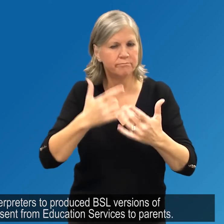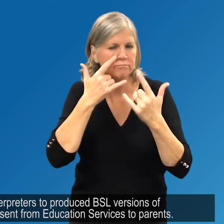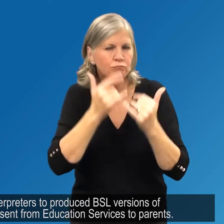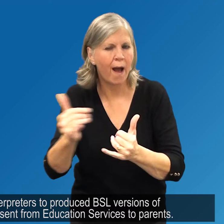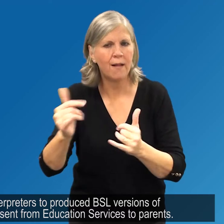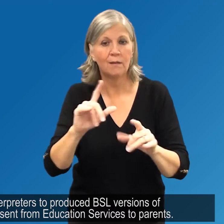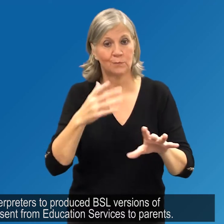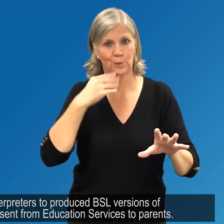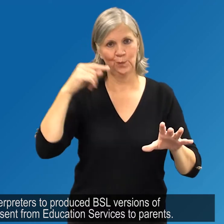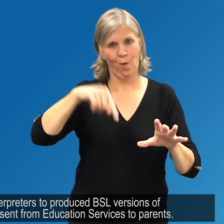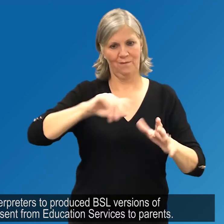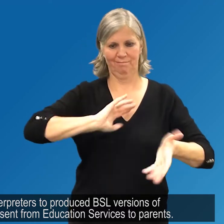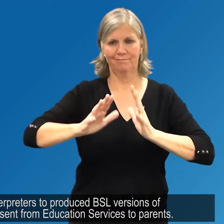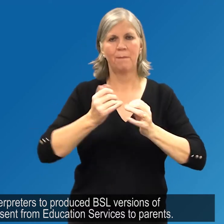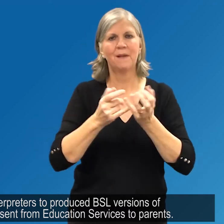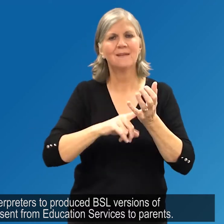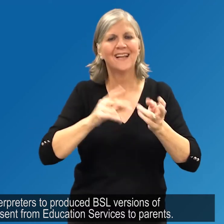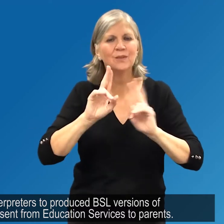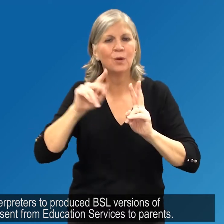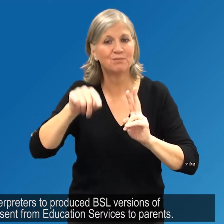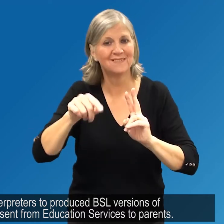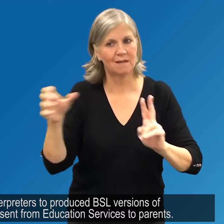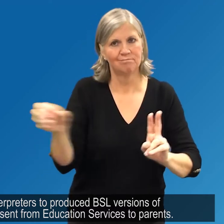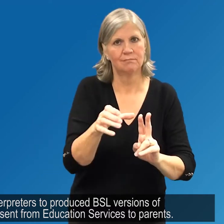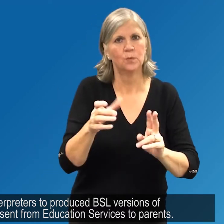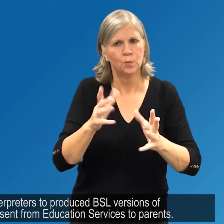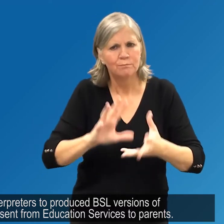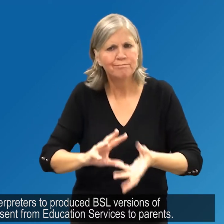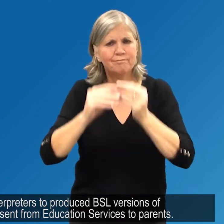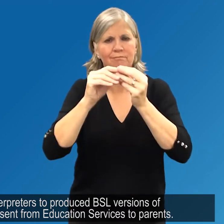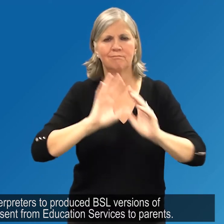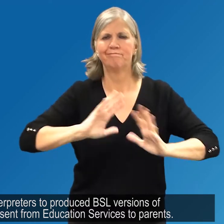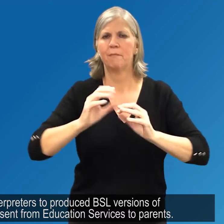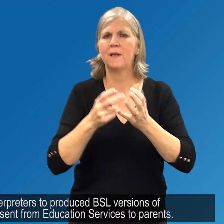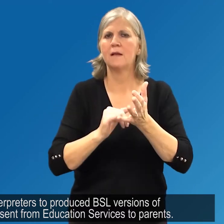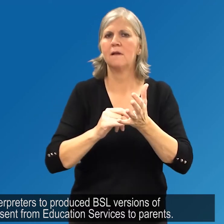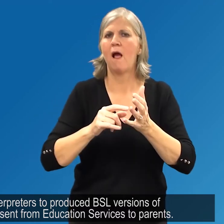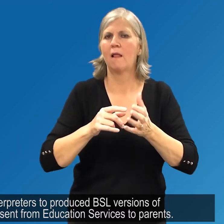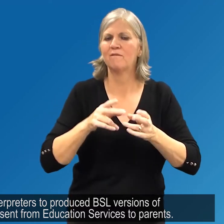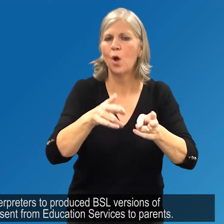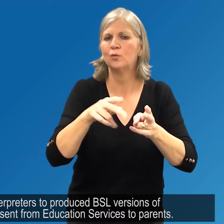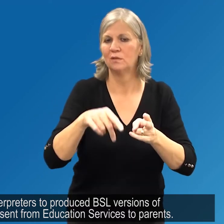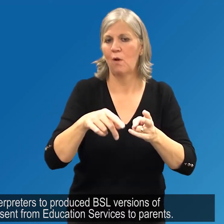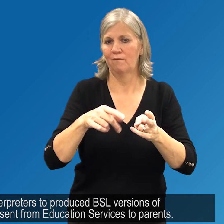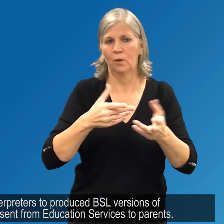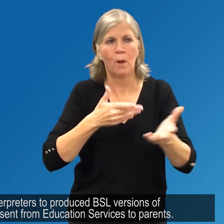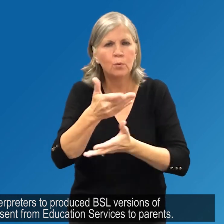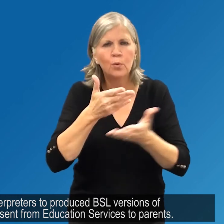the use of BSL interpreters to produce BSL versions of communications sent from Education Services to parents.